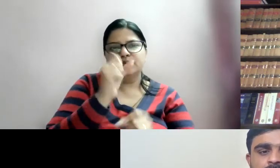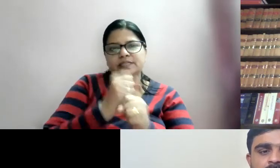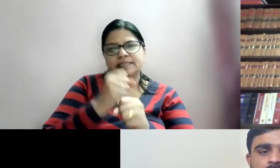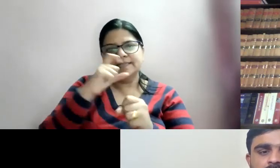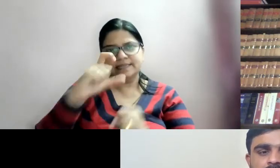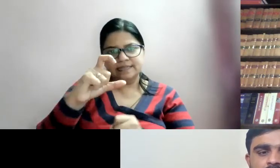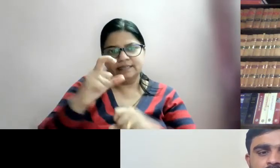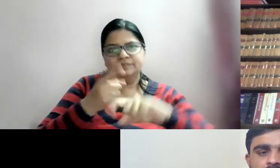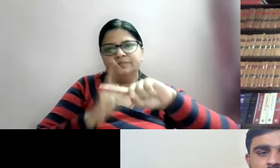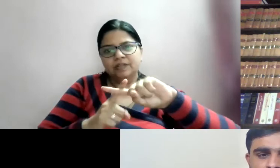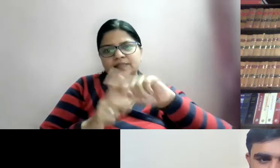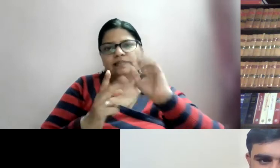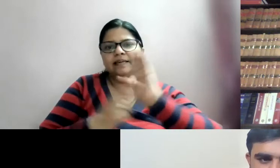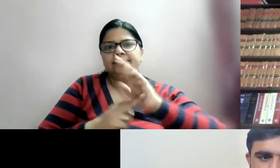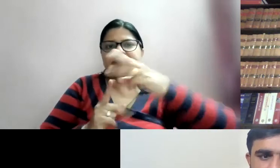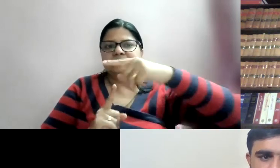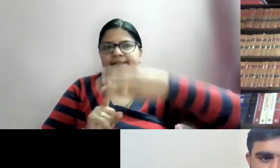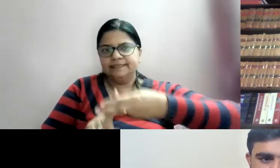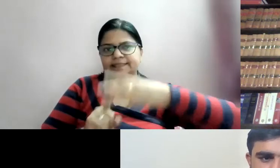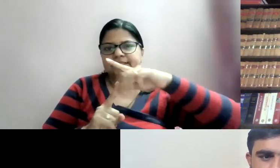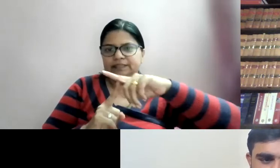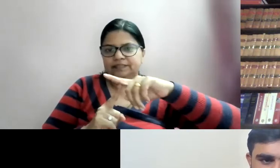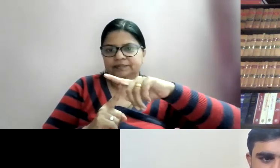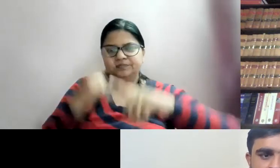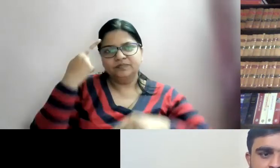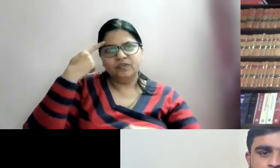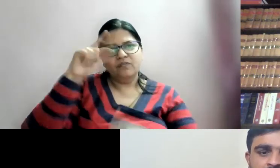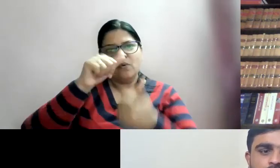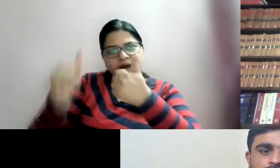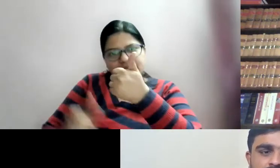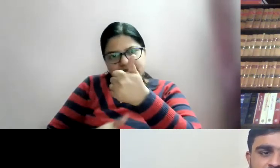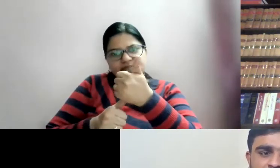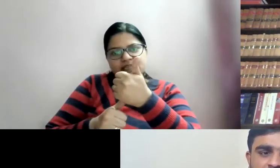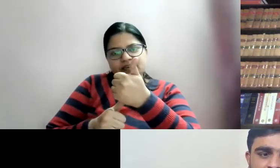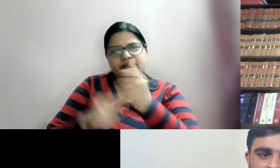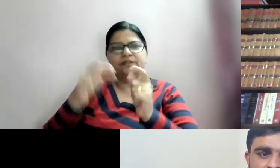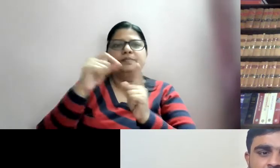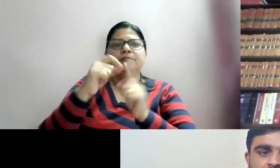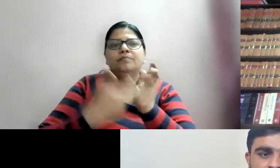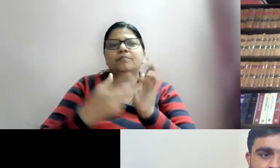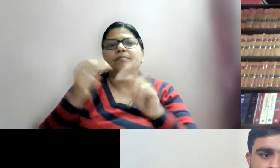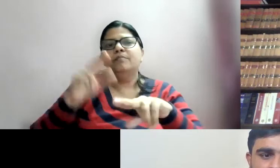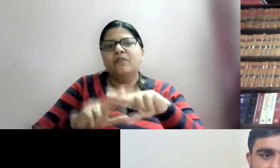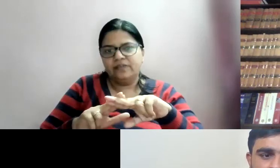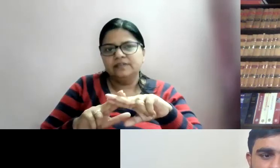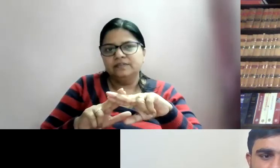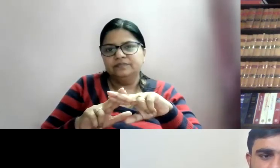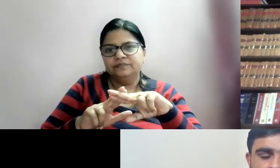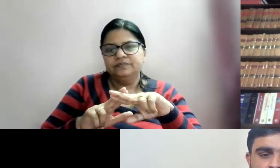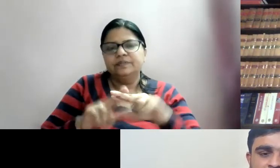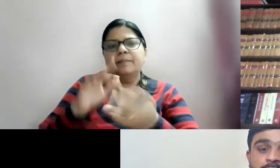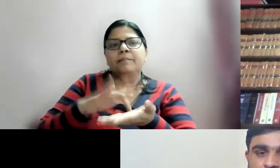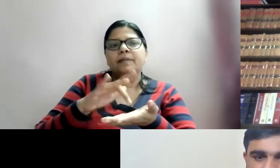applied for UGC, NET, and